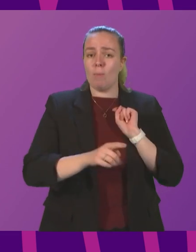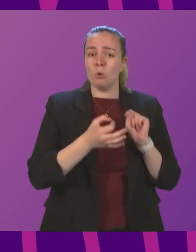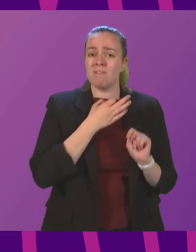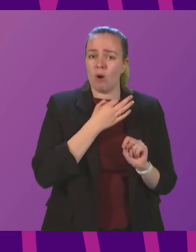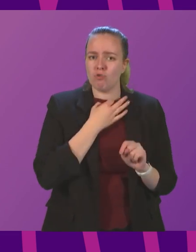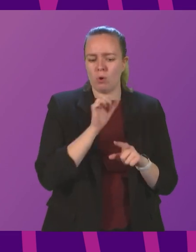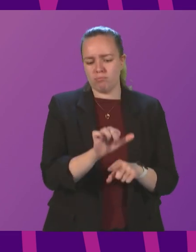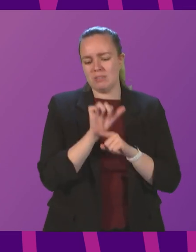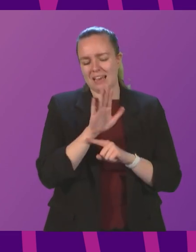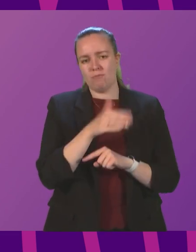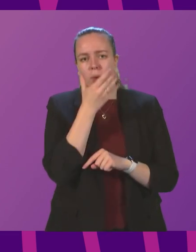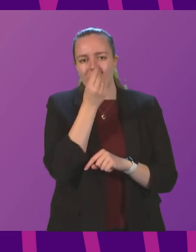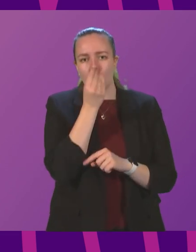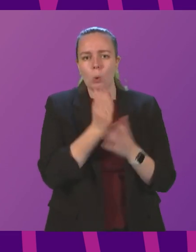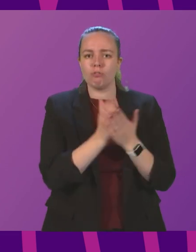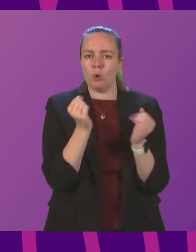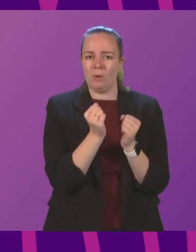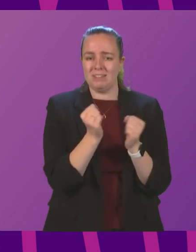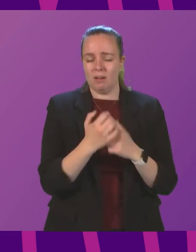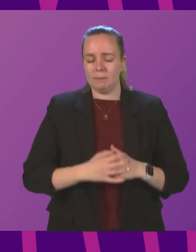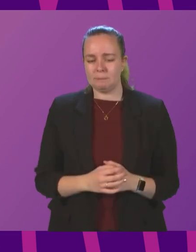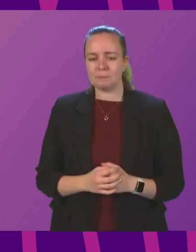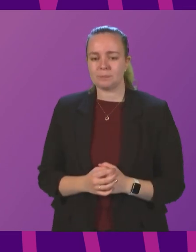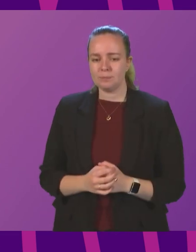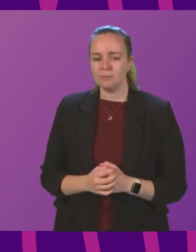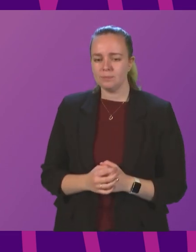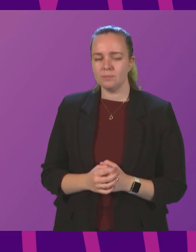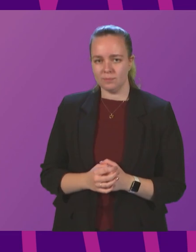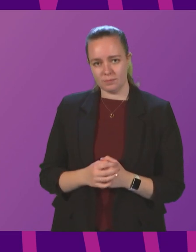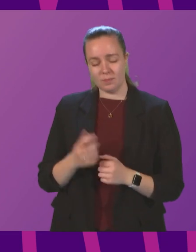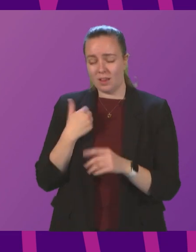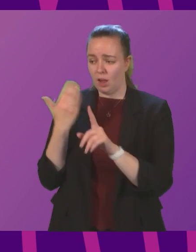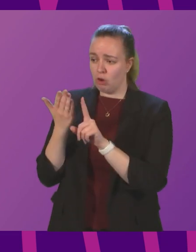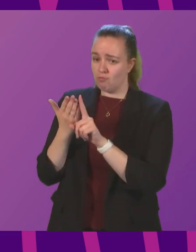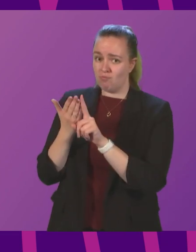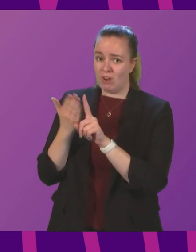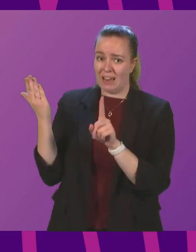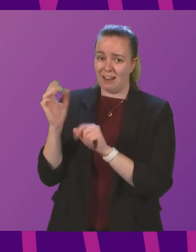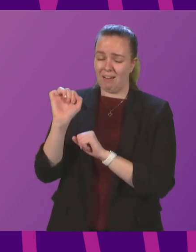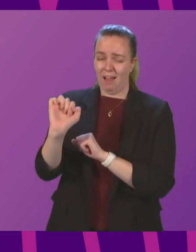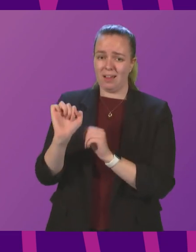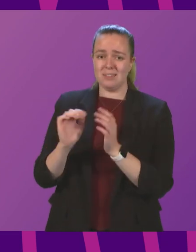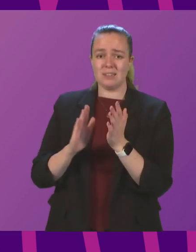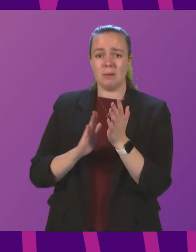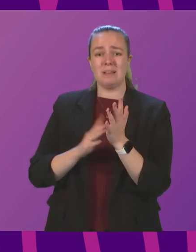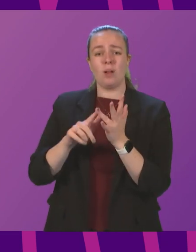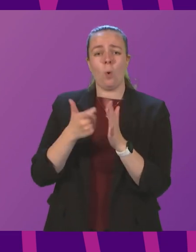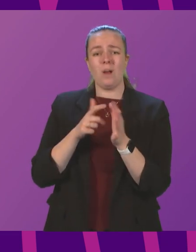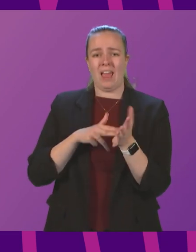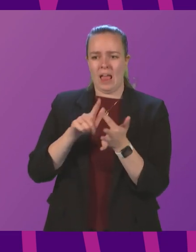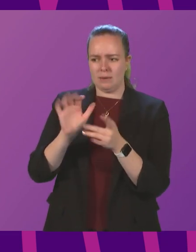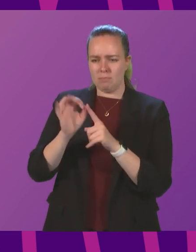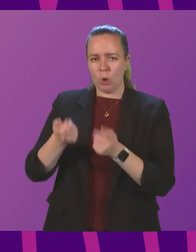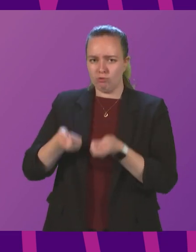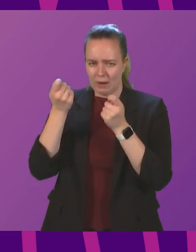before the onset of midwinter? Deputy First Minister. I think I recognise the importance of the points that Mr. O'Kane raises, but